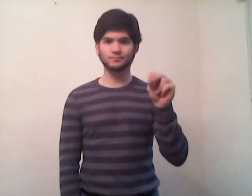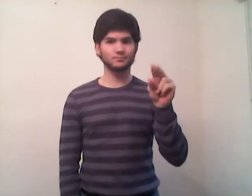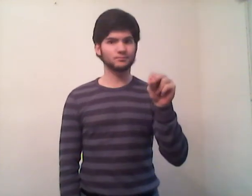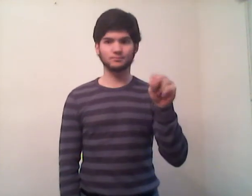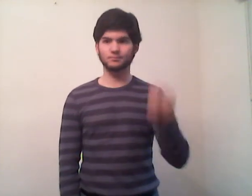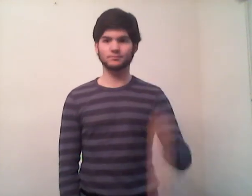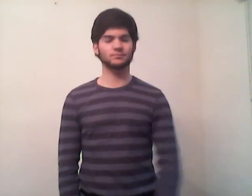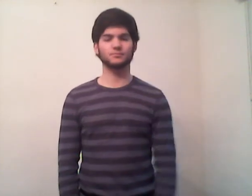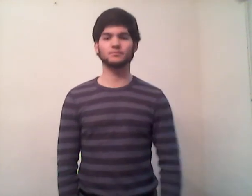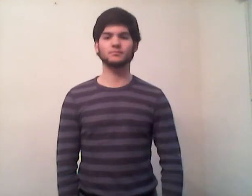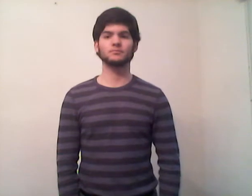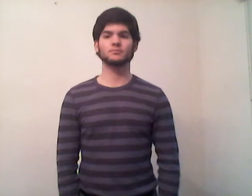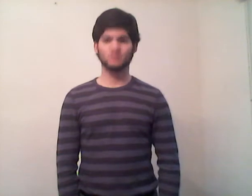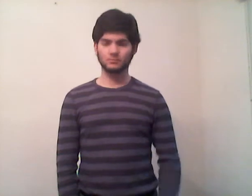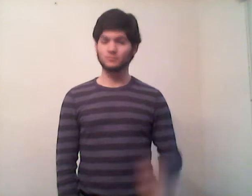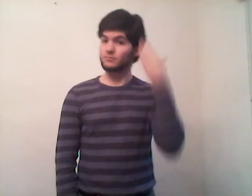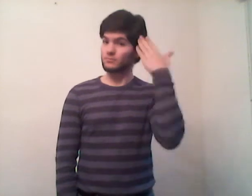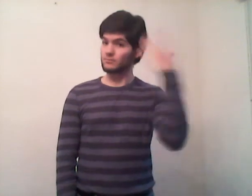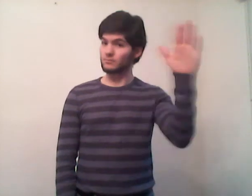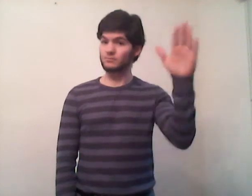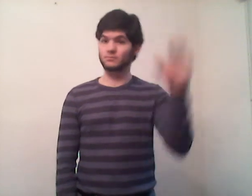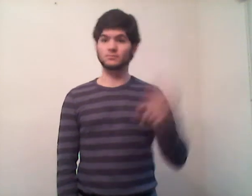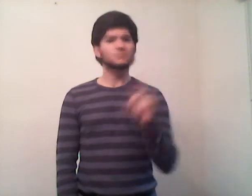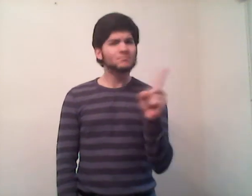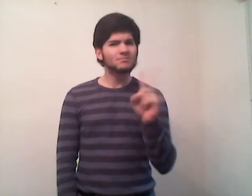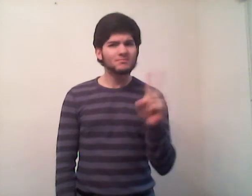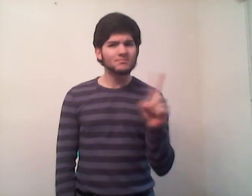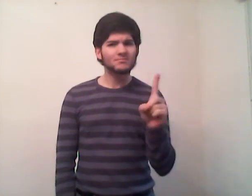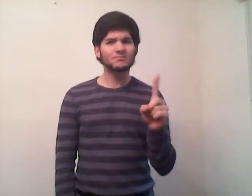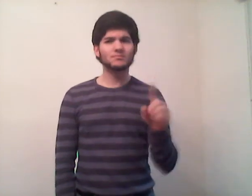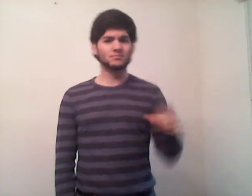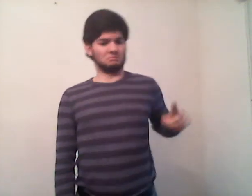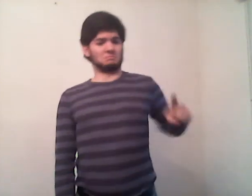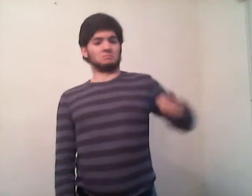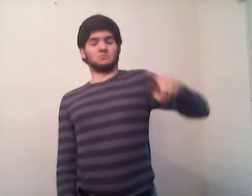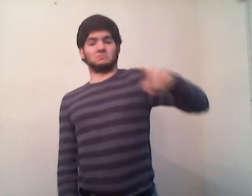whole Hello from the outside